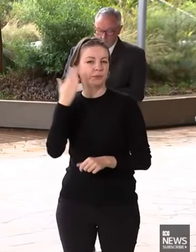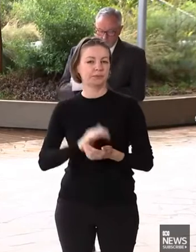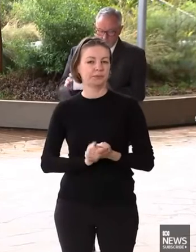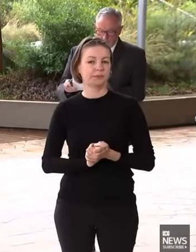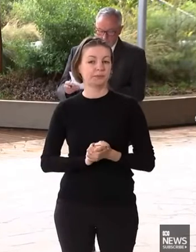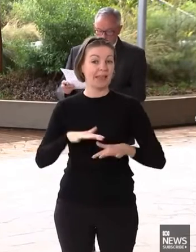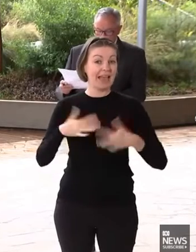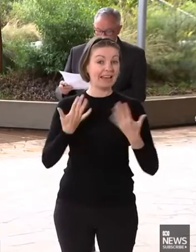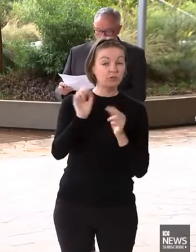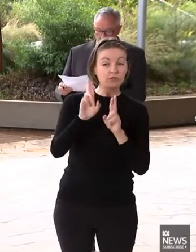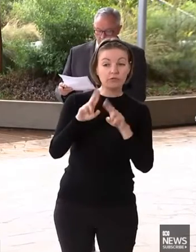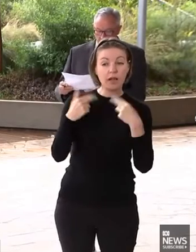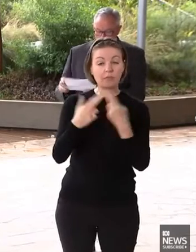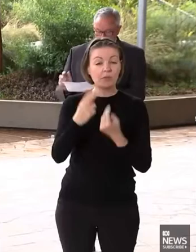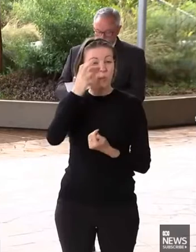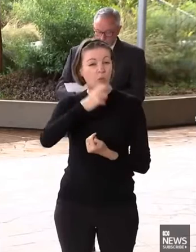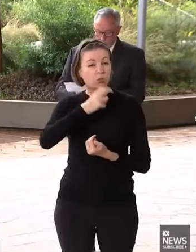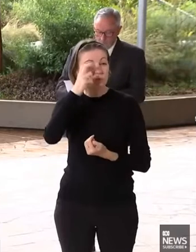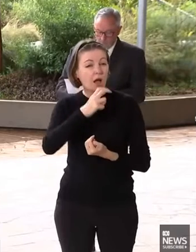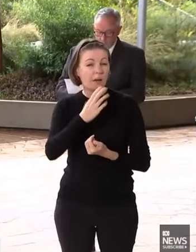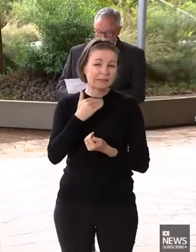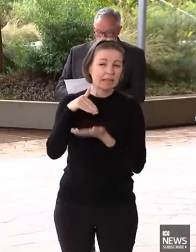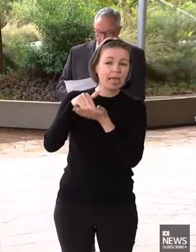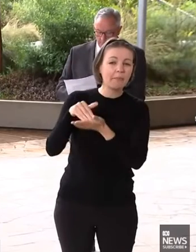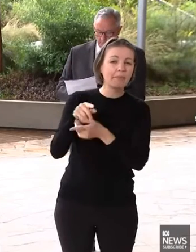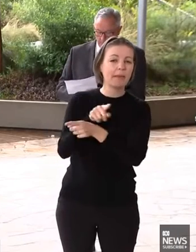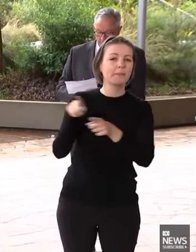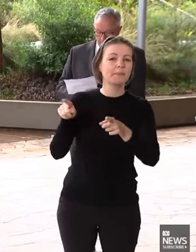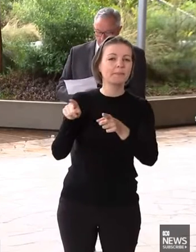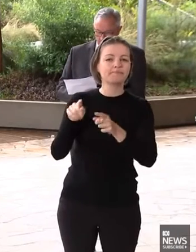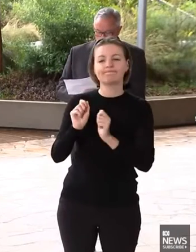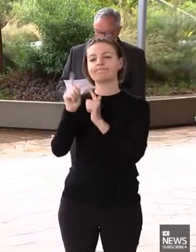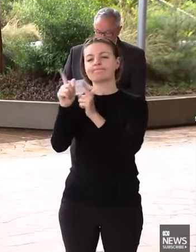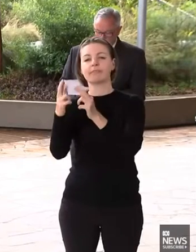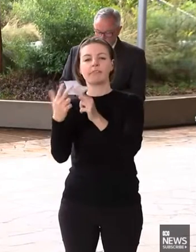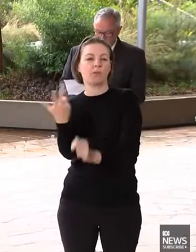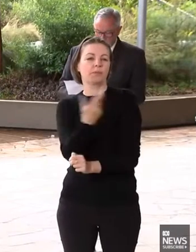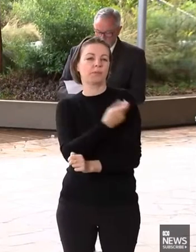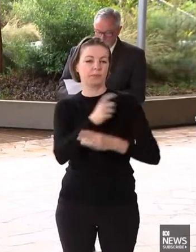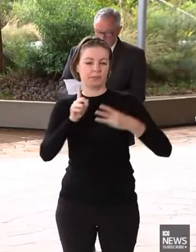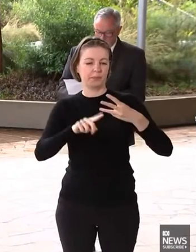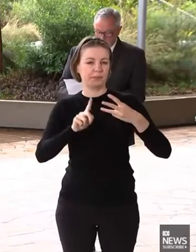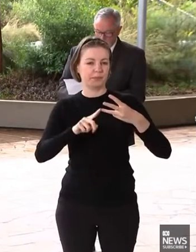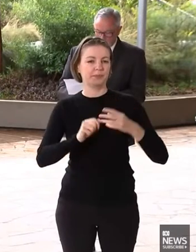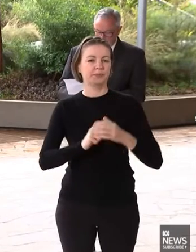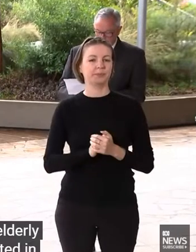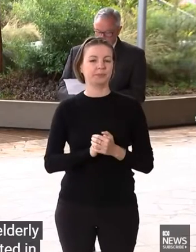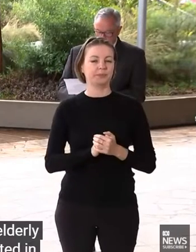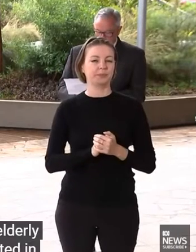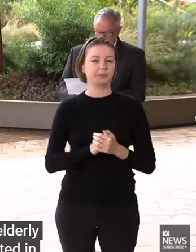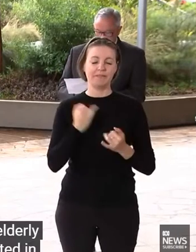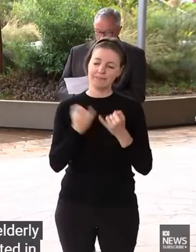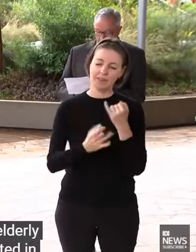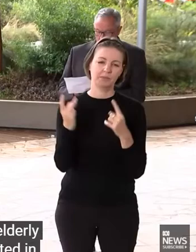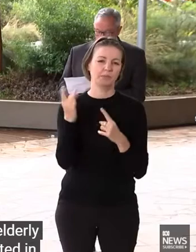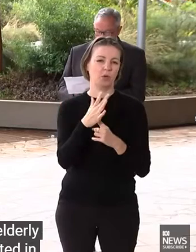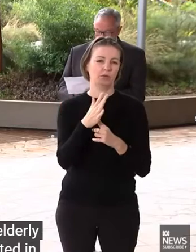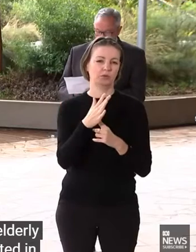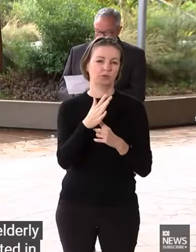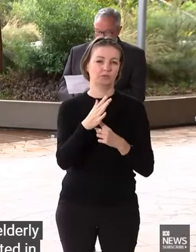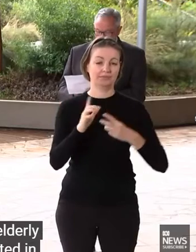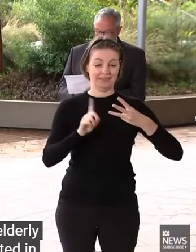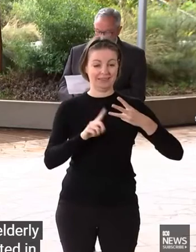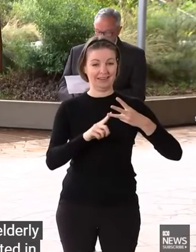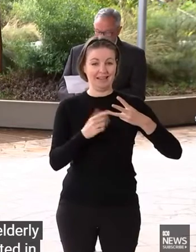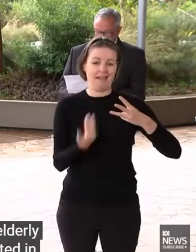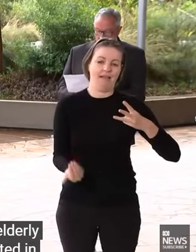relatives are assisted in getting their booster. I can't stress enough the urgency. We know that booster will increase your